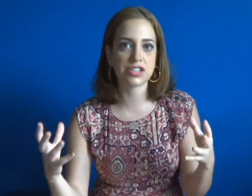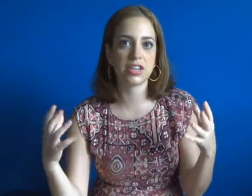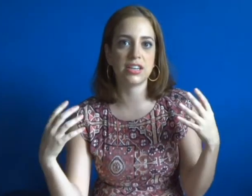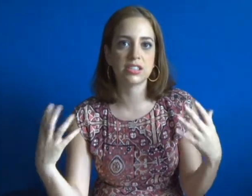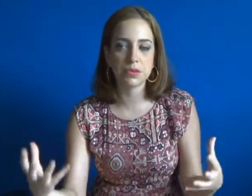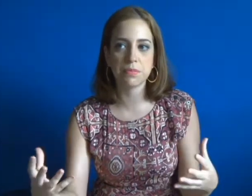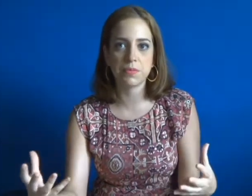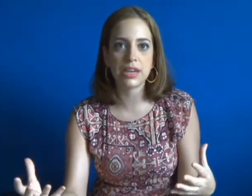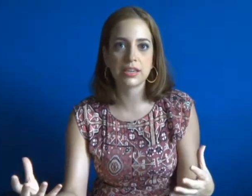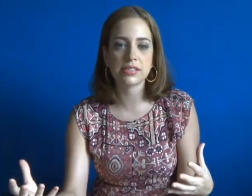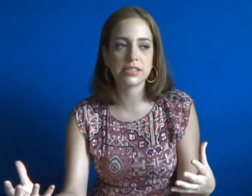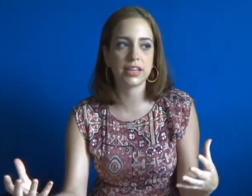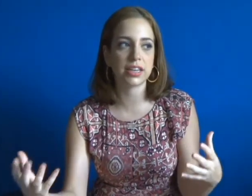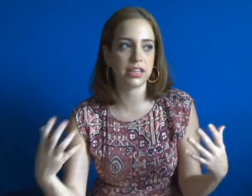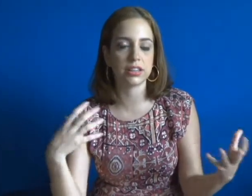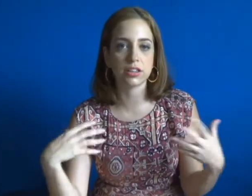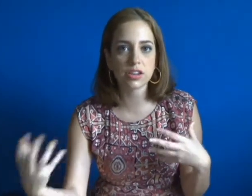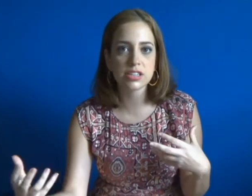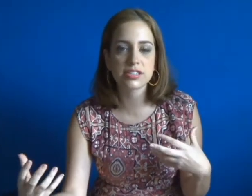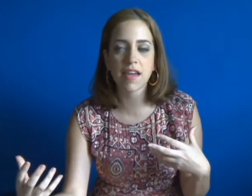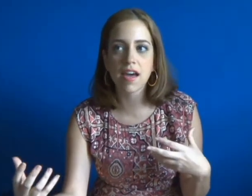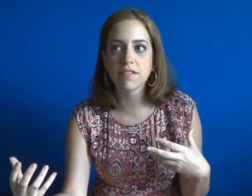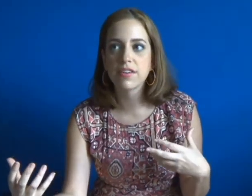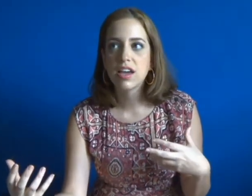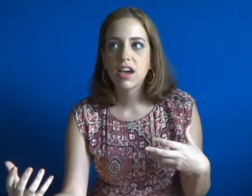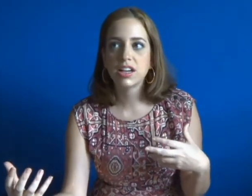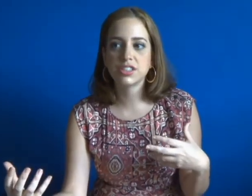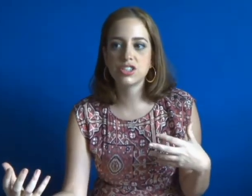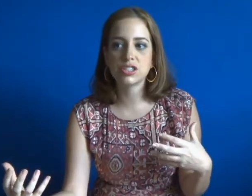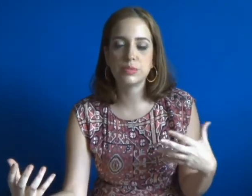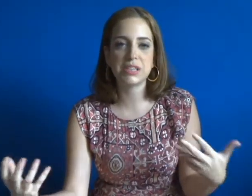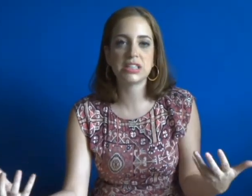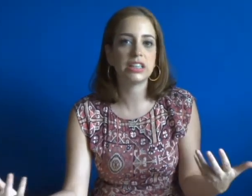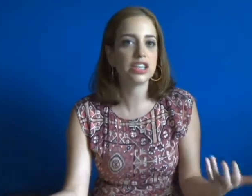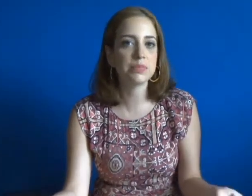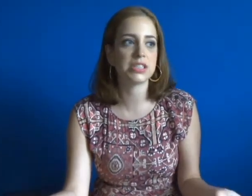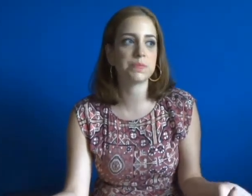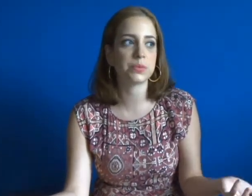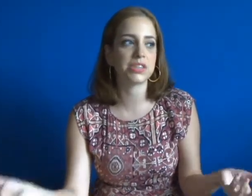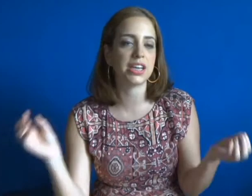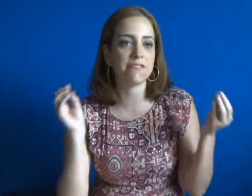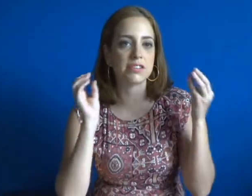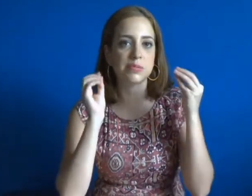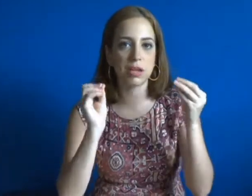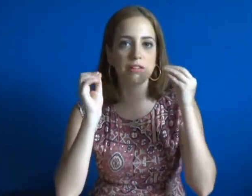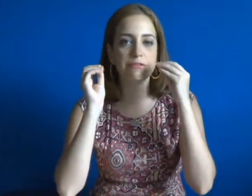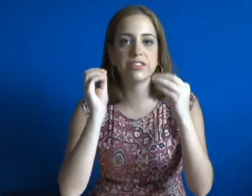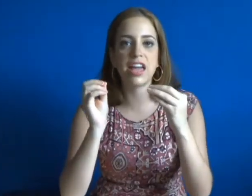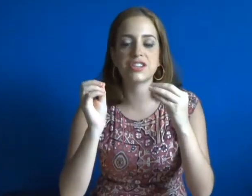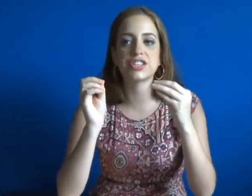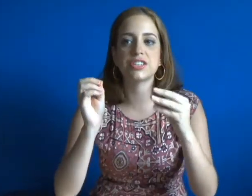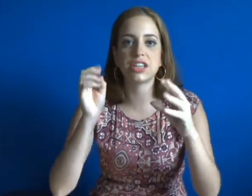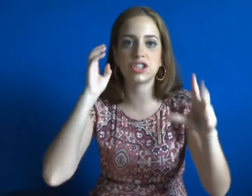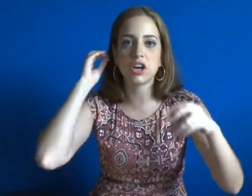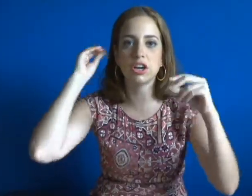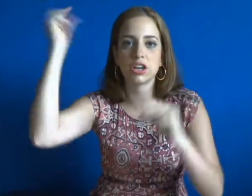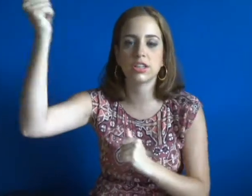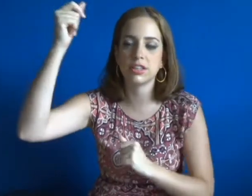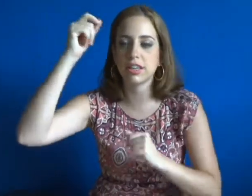function as human beings and can learn stuff. And they're just basically humans but when they smell flesh they turn,